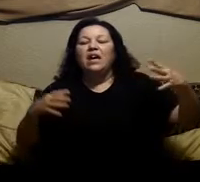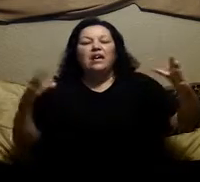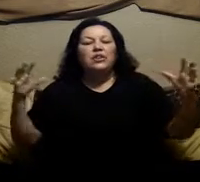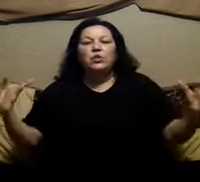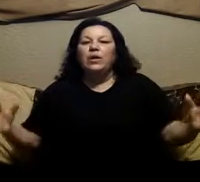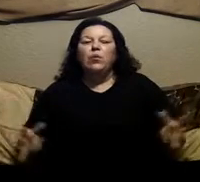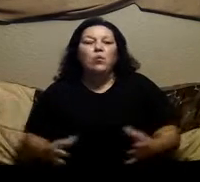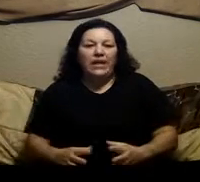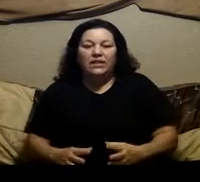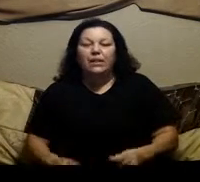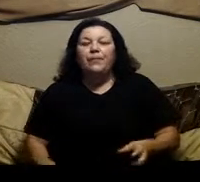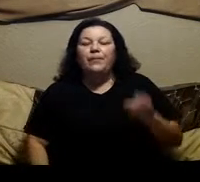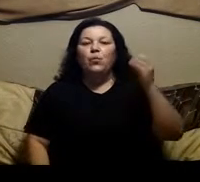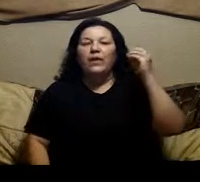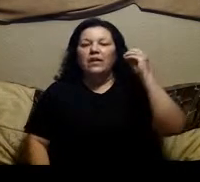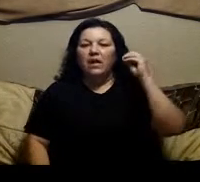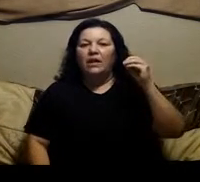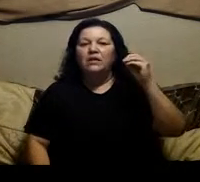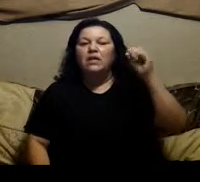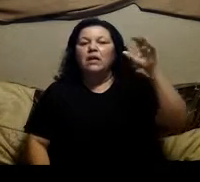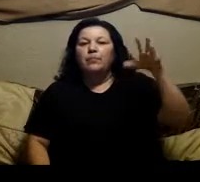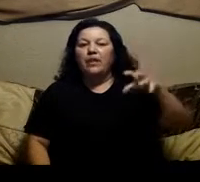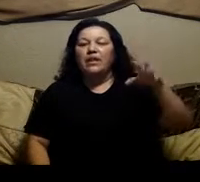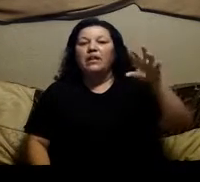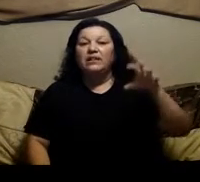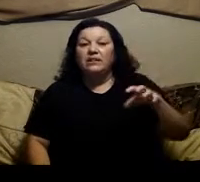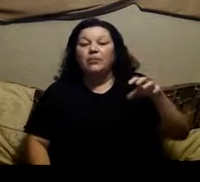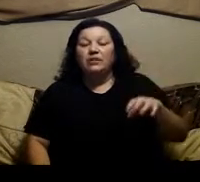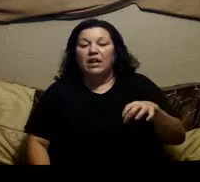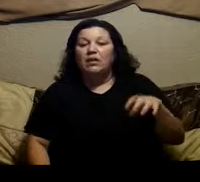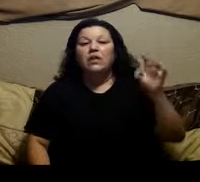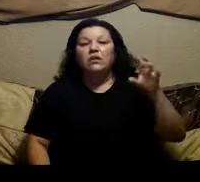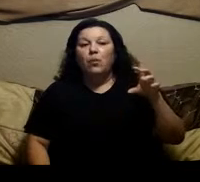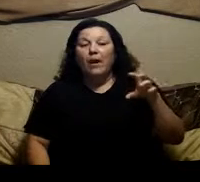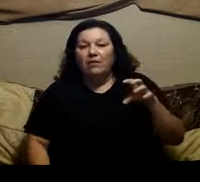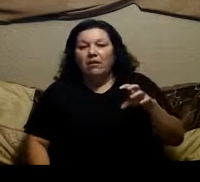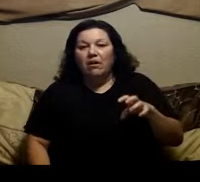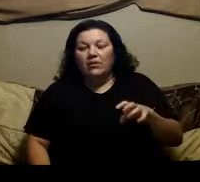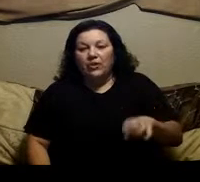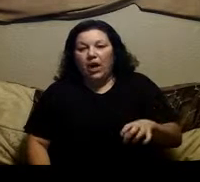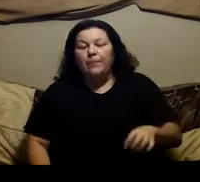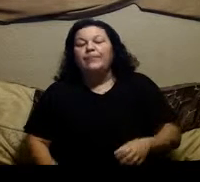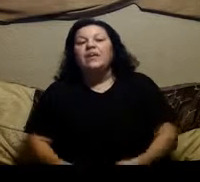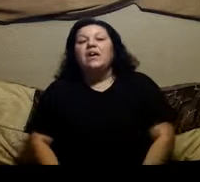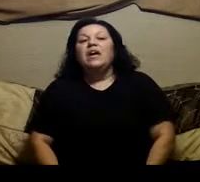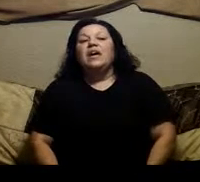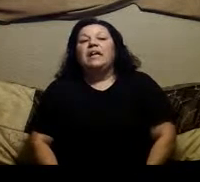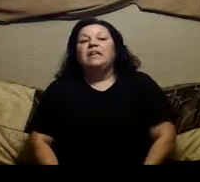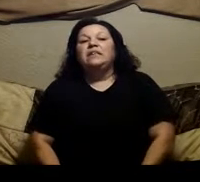he's doing great but we cannot bring his numbers down no matter how hard we try and